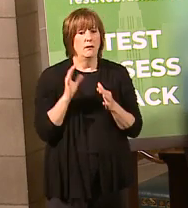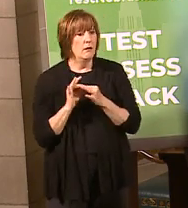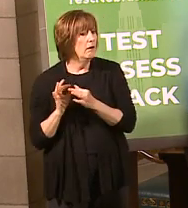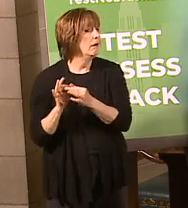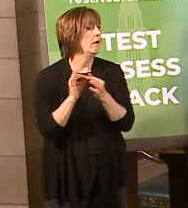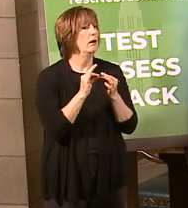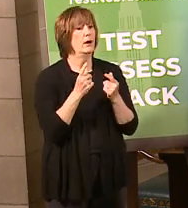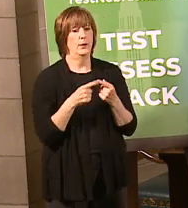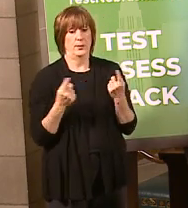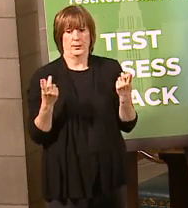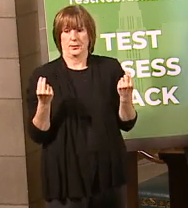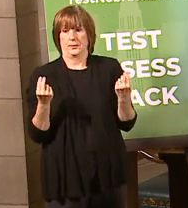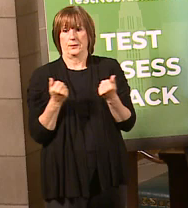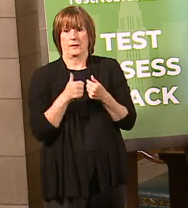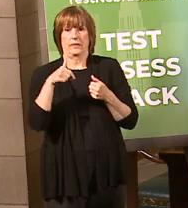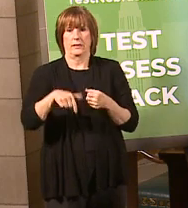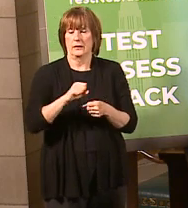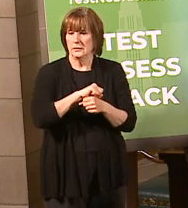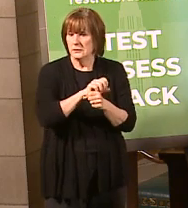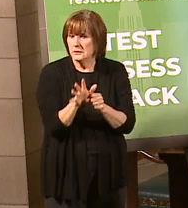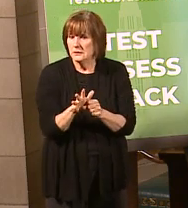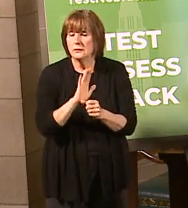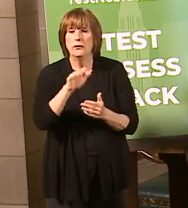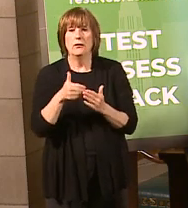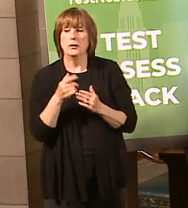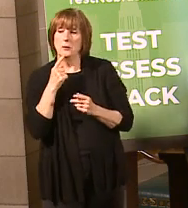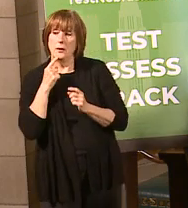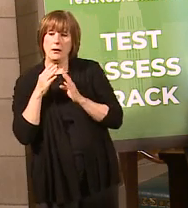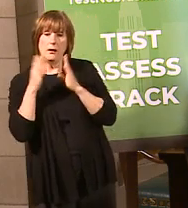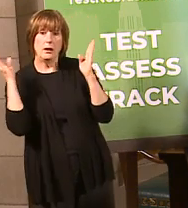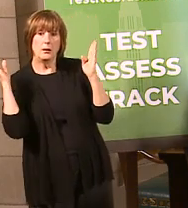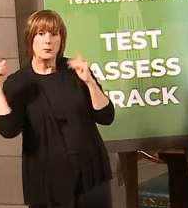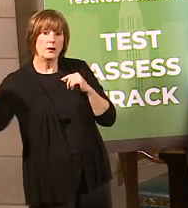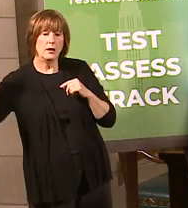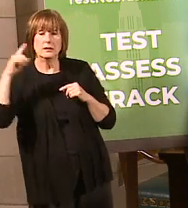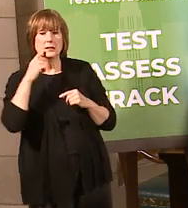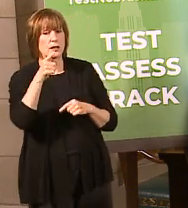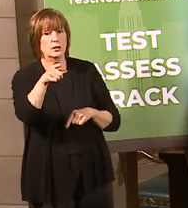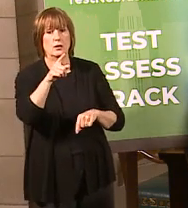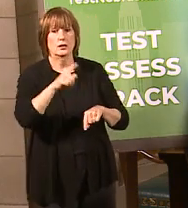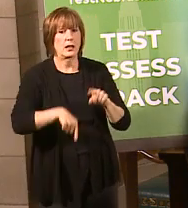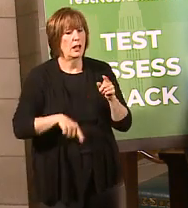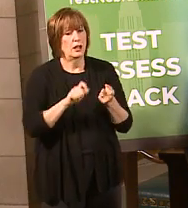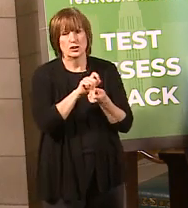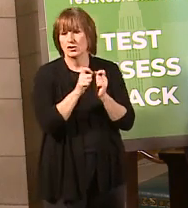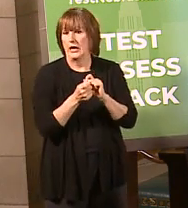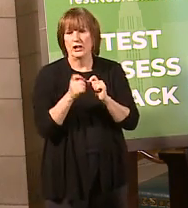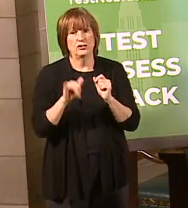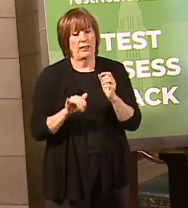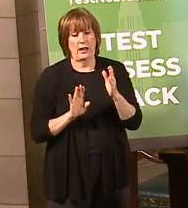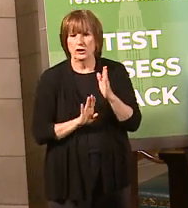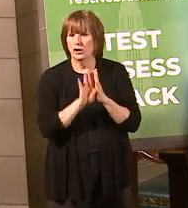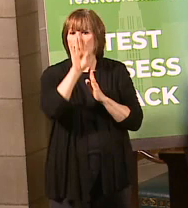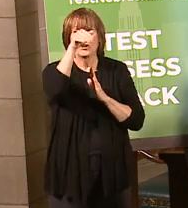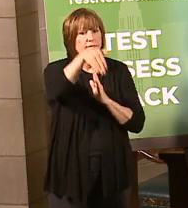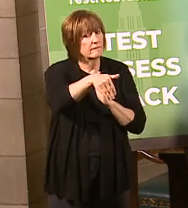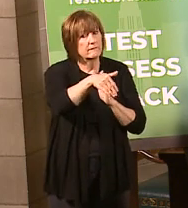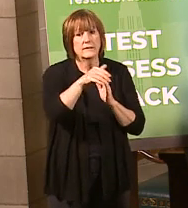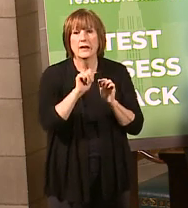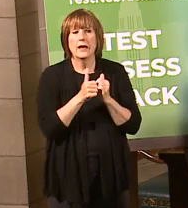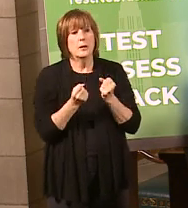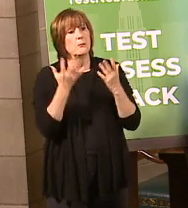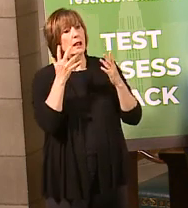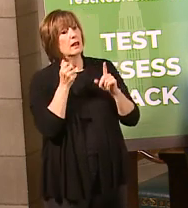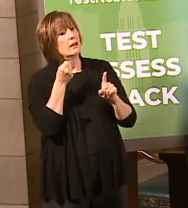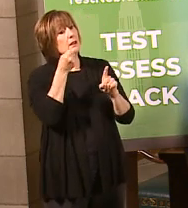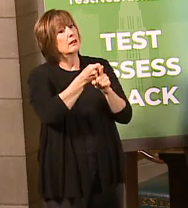to do with regards to this pandemic, all of our public health experts said you cannot change the area under the curve. That means you cannot change the number of people getting